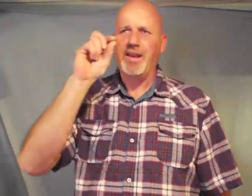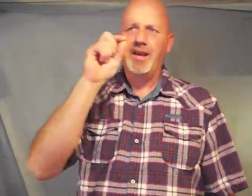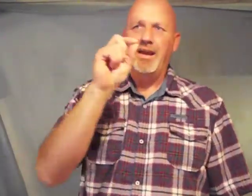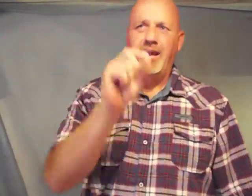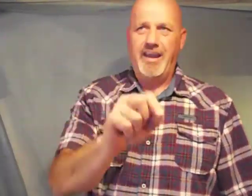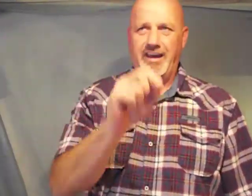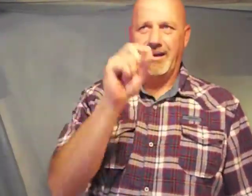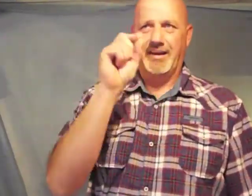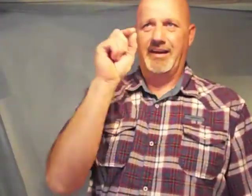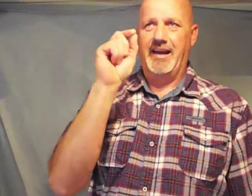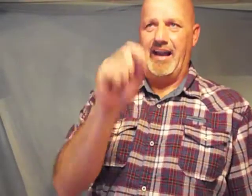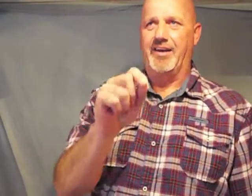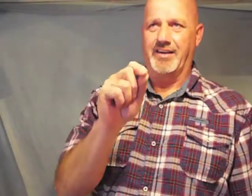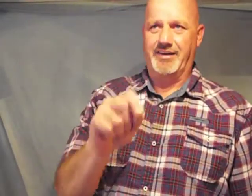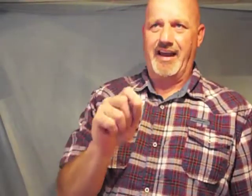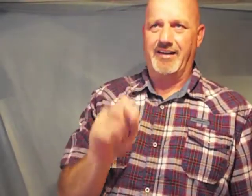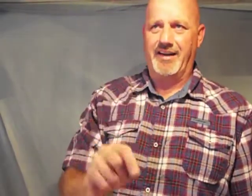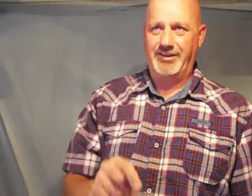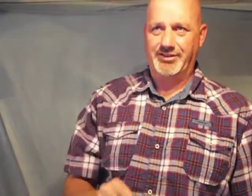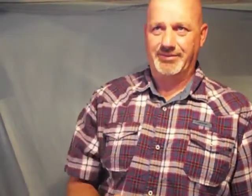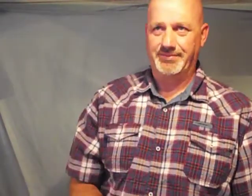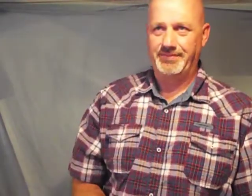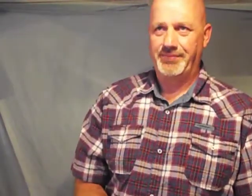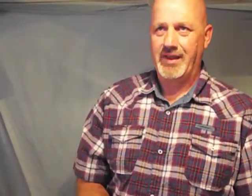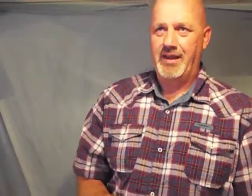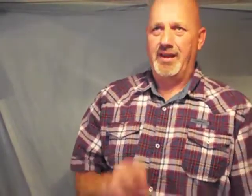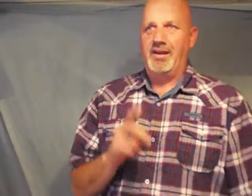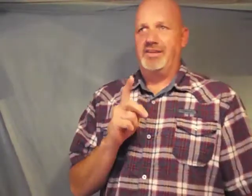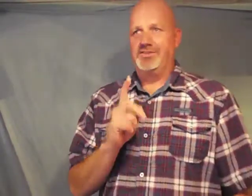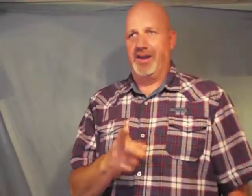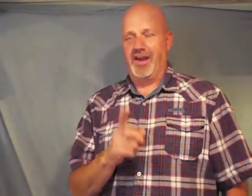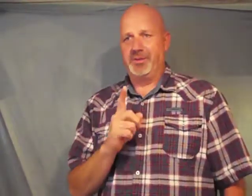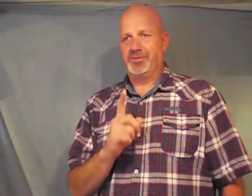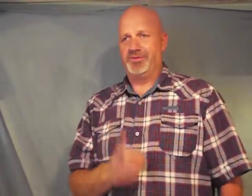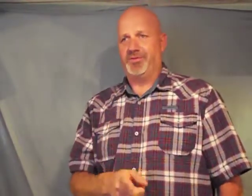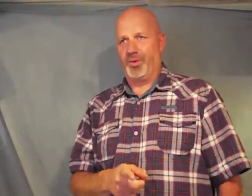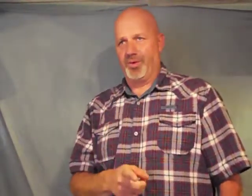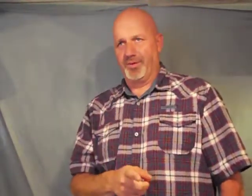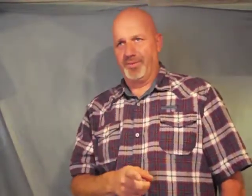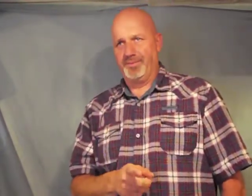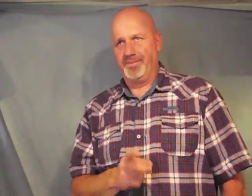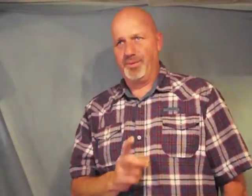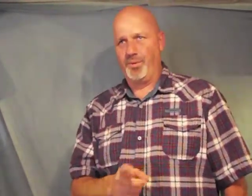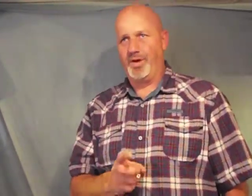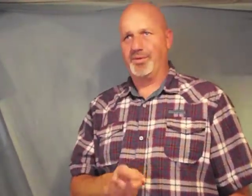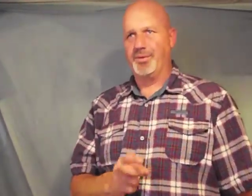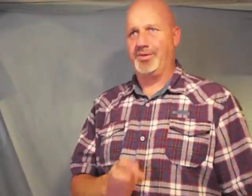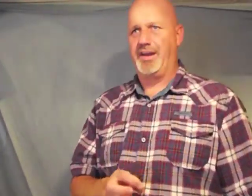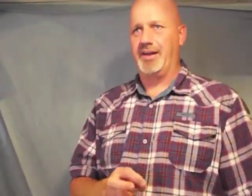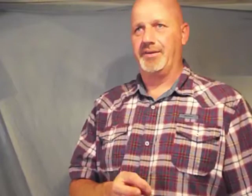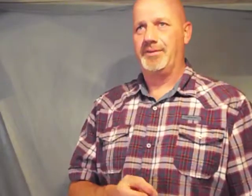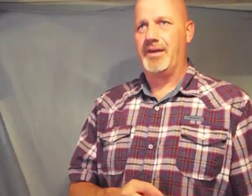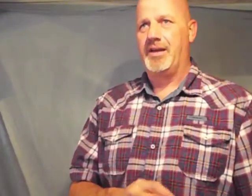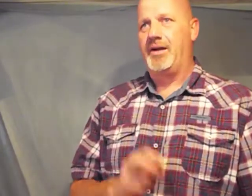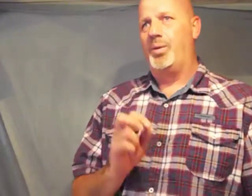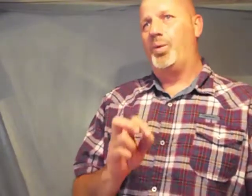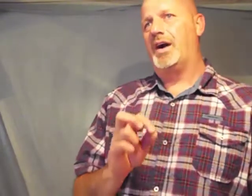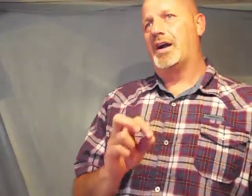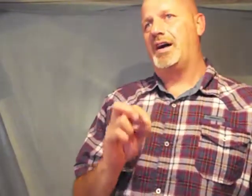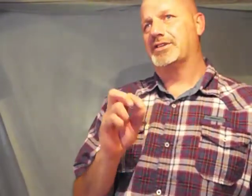healing our entire nation James 4 1 through 10 what causes